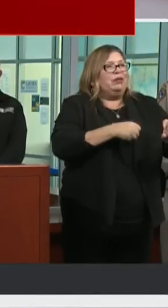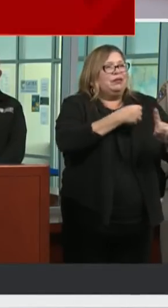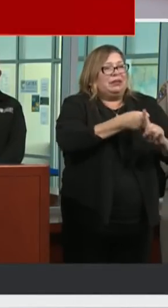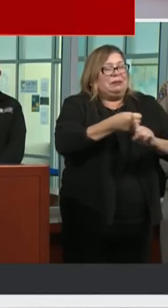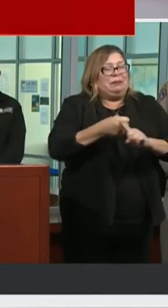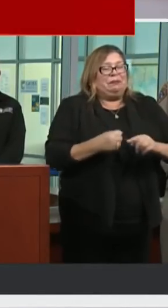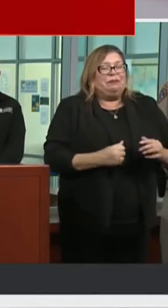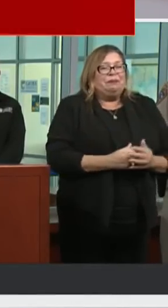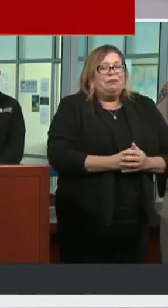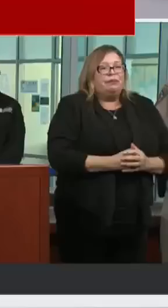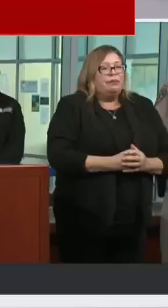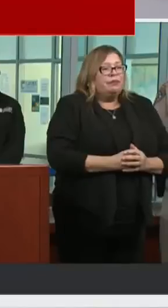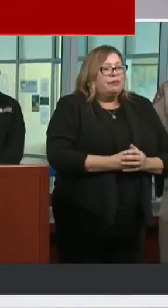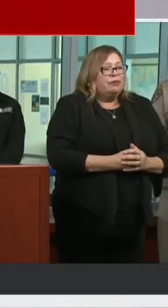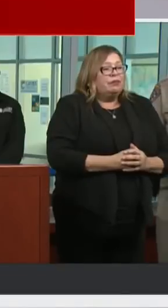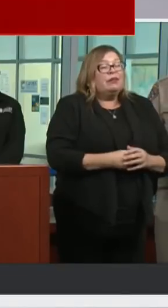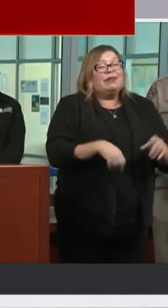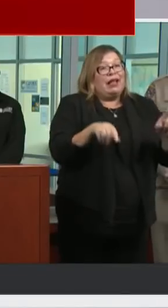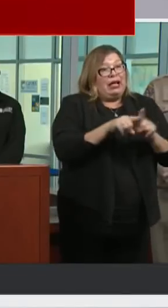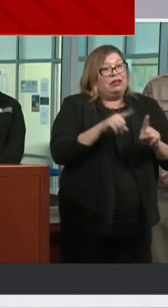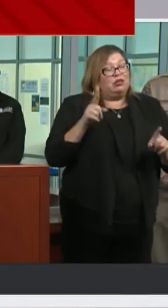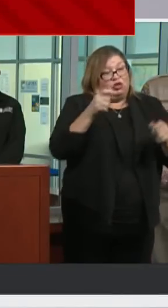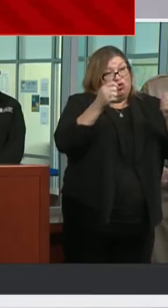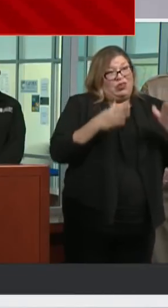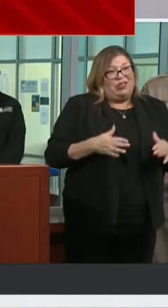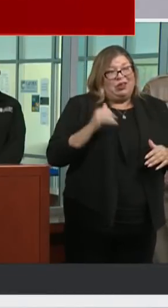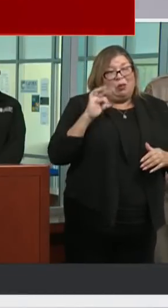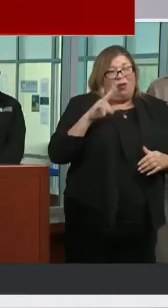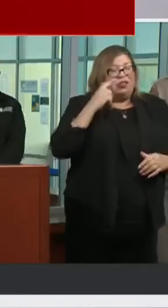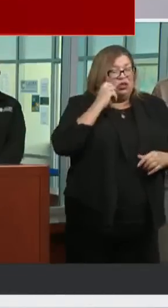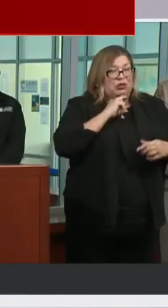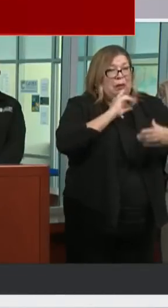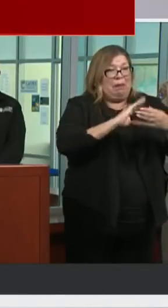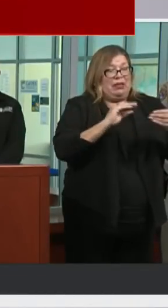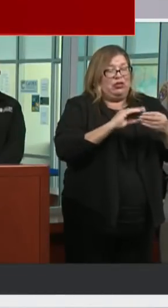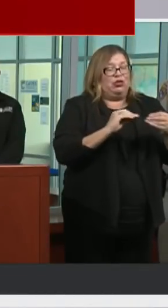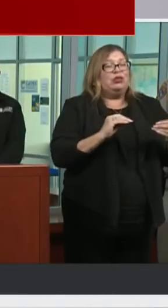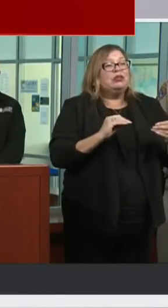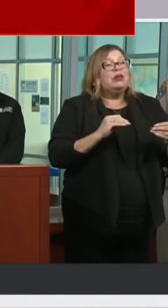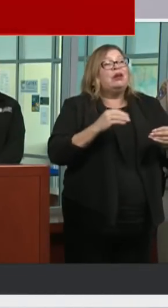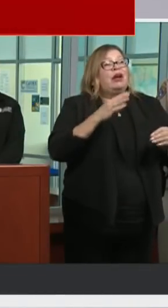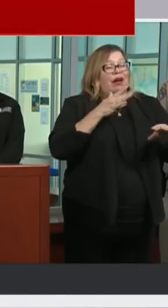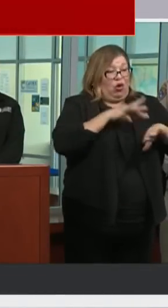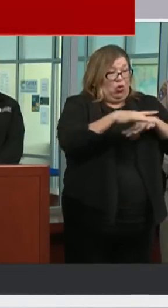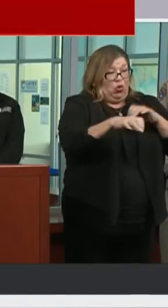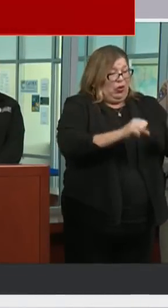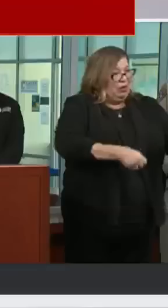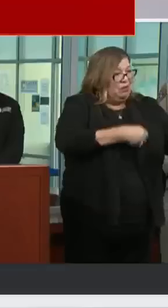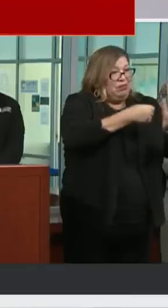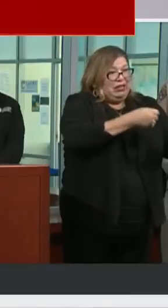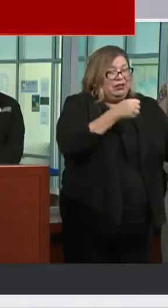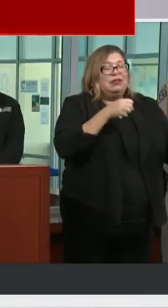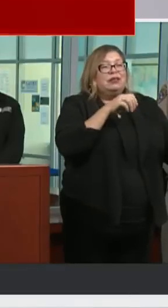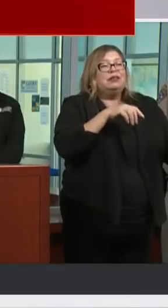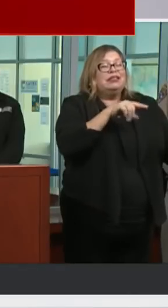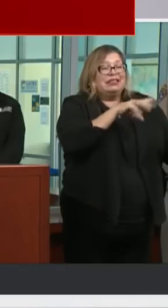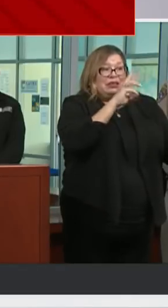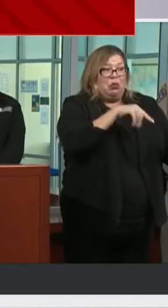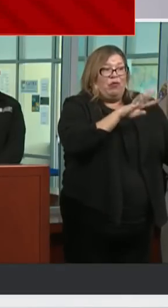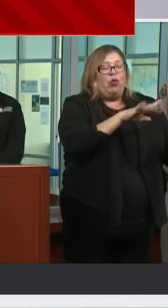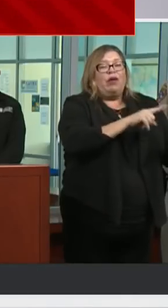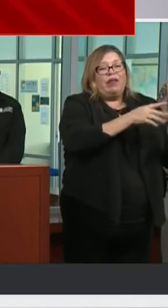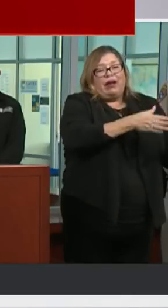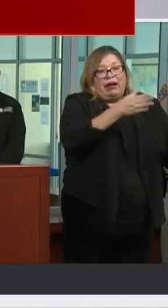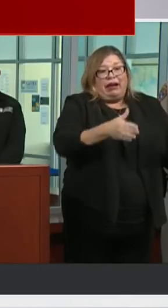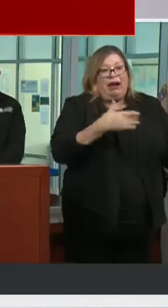We had, as Director Gillard-Durty said, had about 80 aftershocks. There were three of them, magnitude 4.6, 4